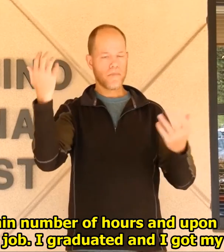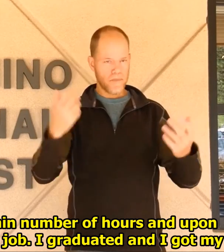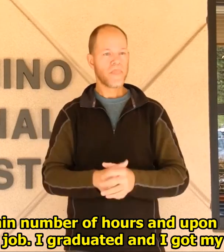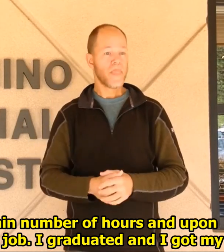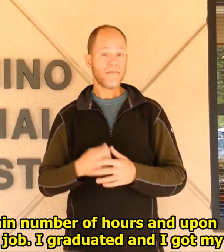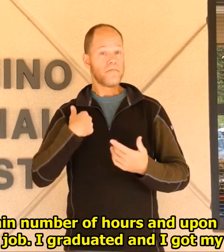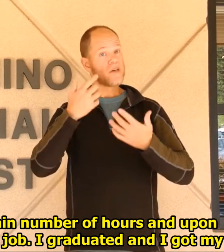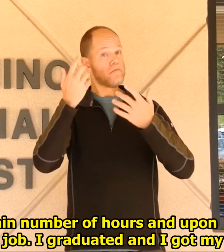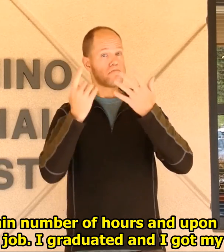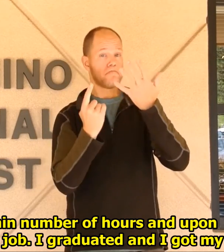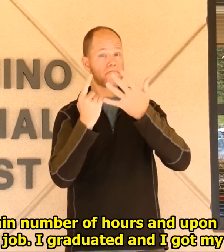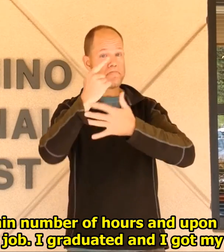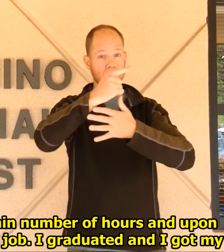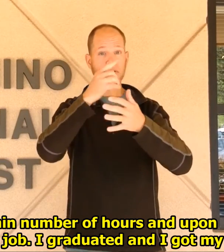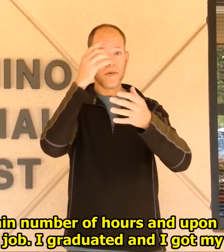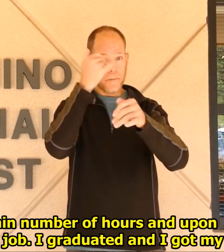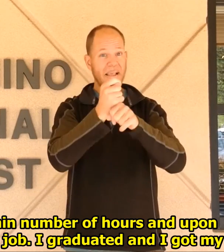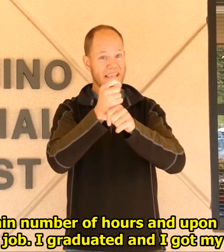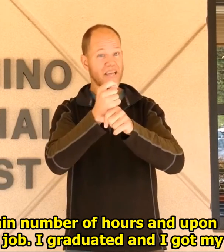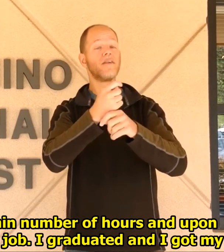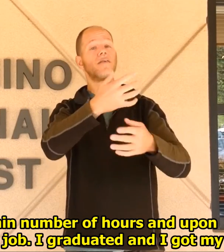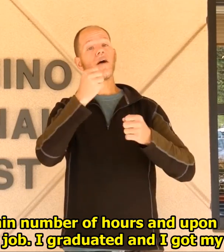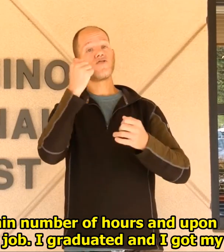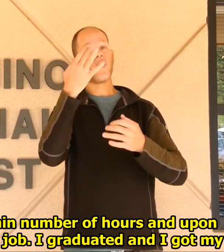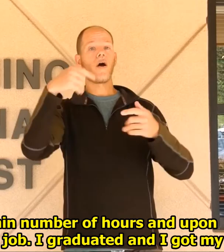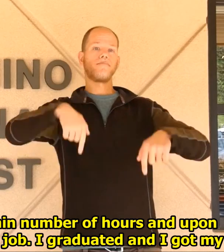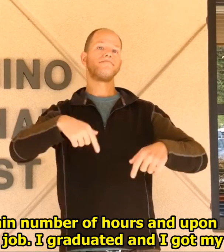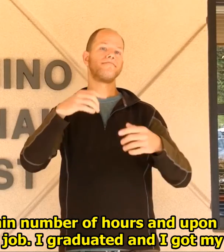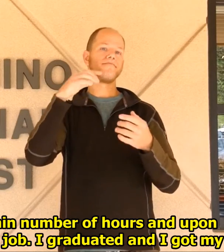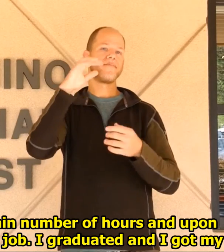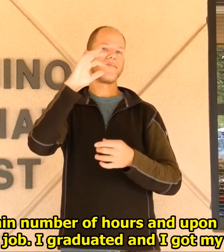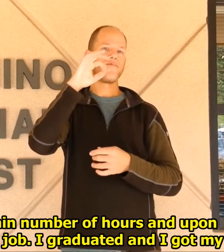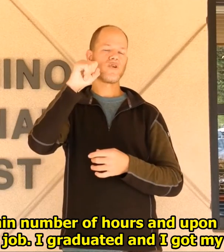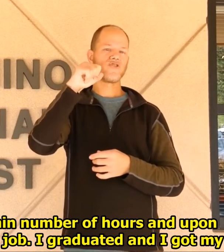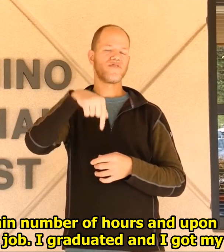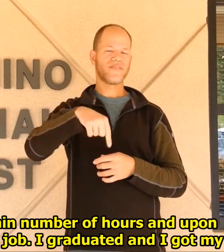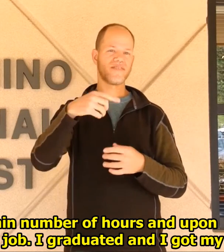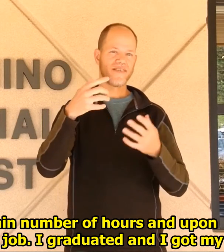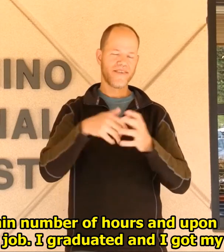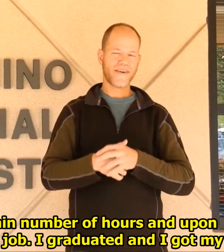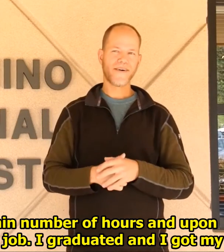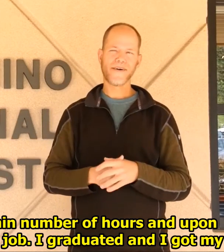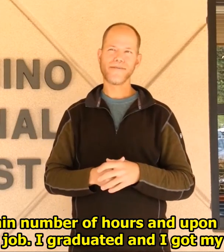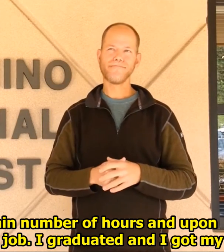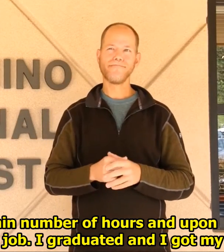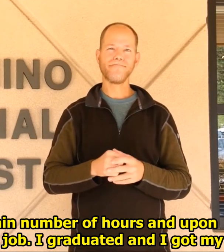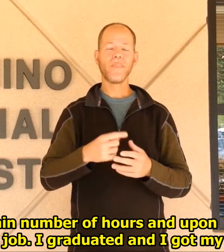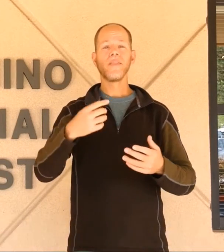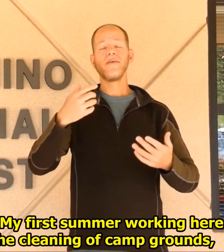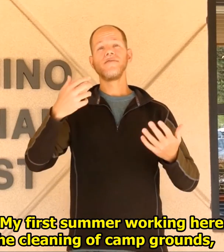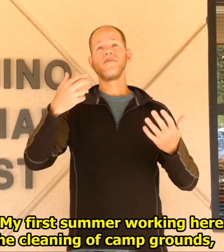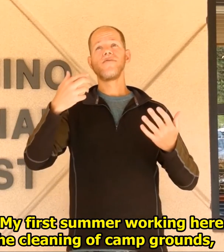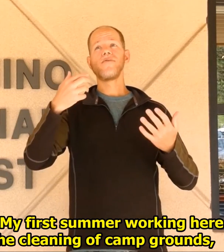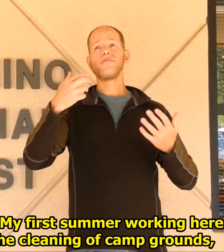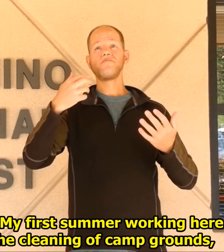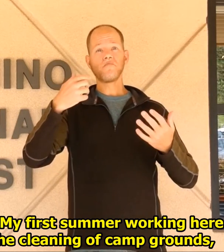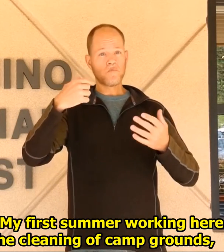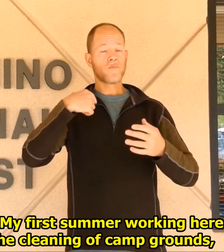graduation you will receive a job. I graduated and I got my job here at the Forest Service.